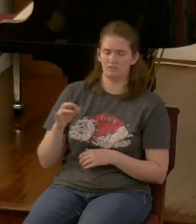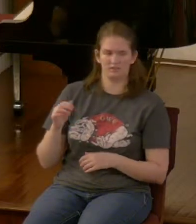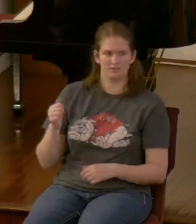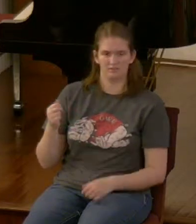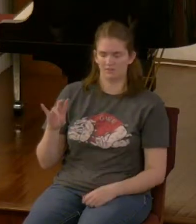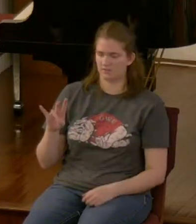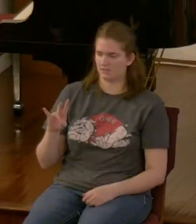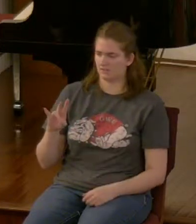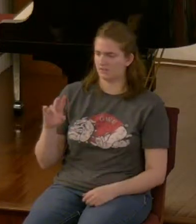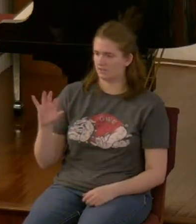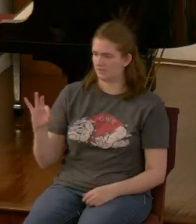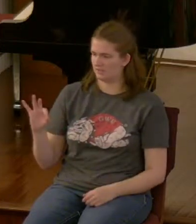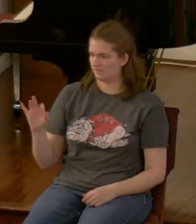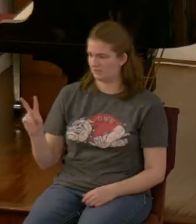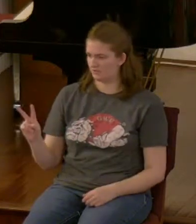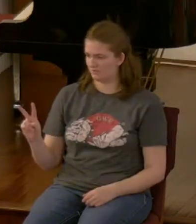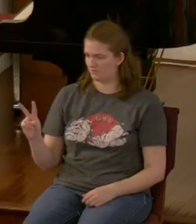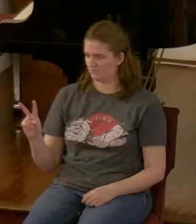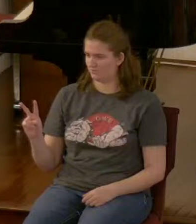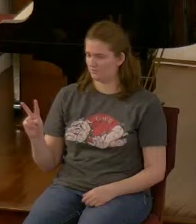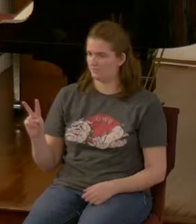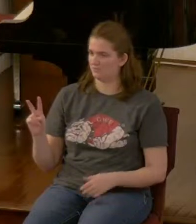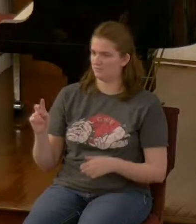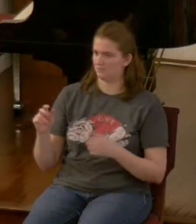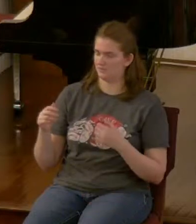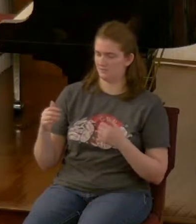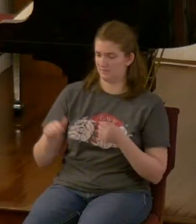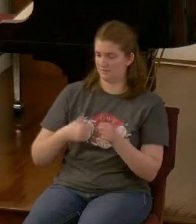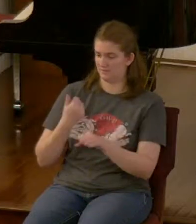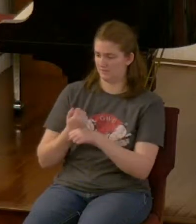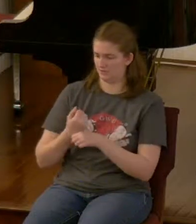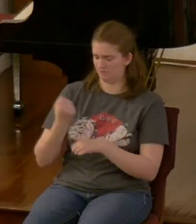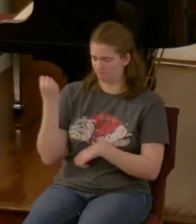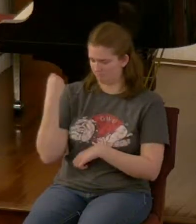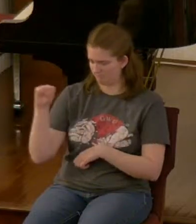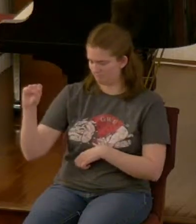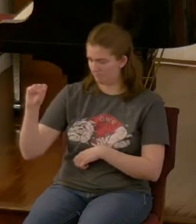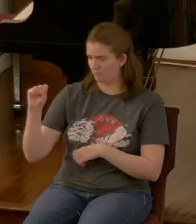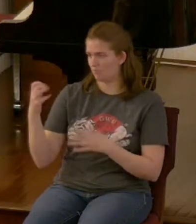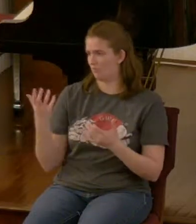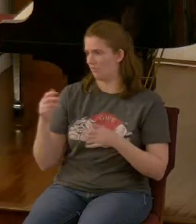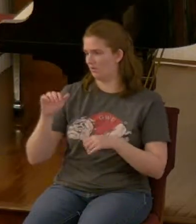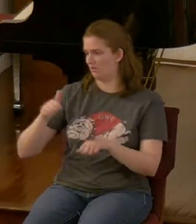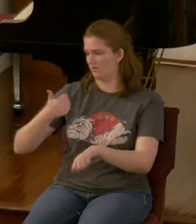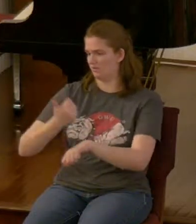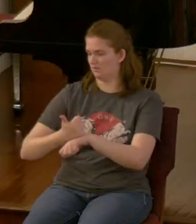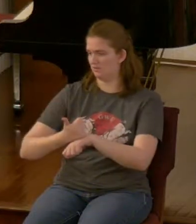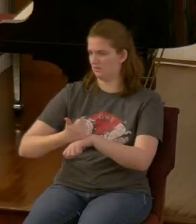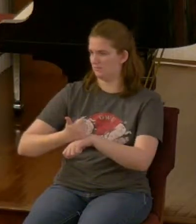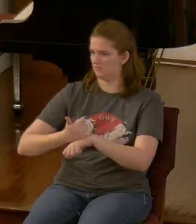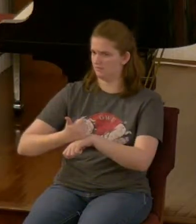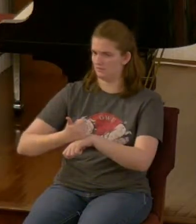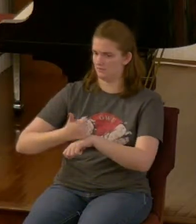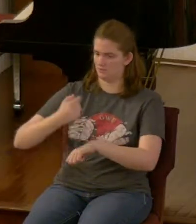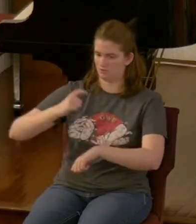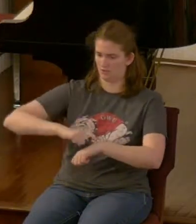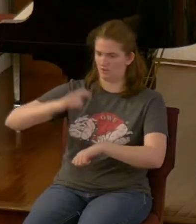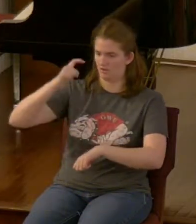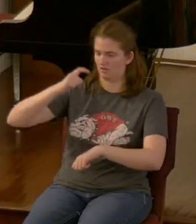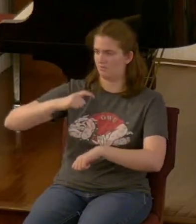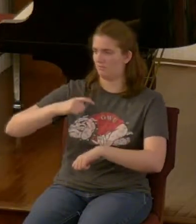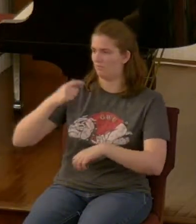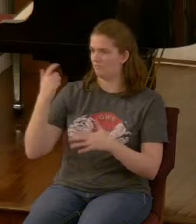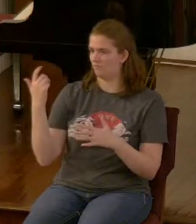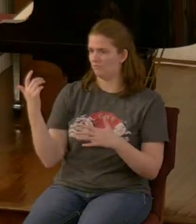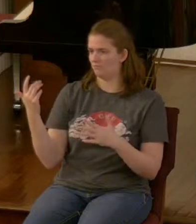okay 1792 the year of the revolution they wanted to change the time so